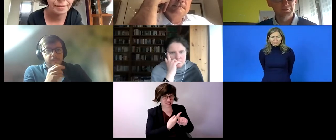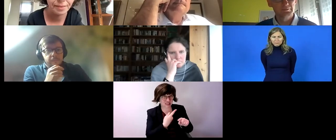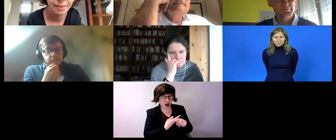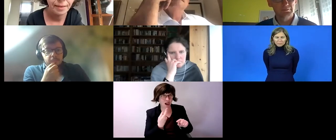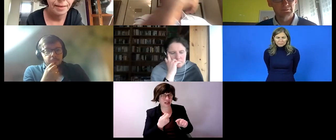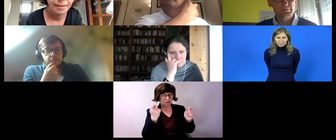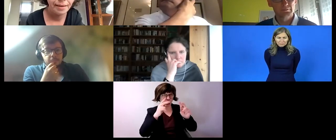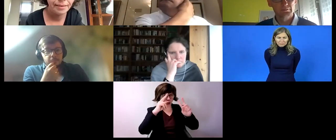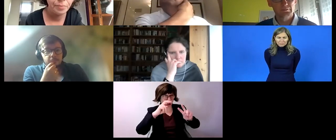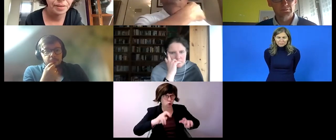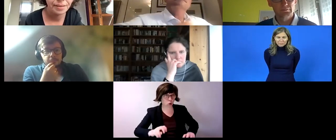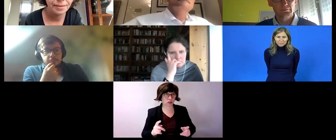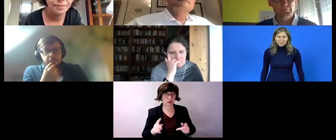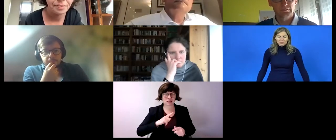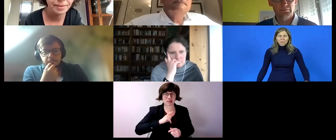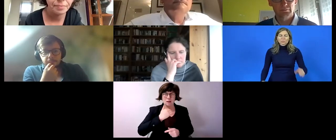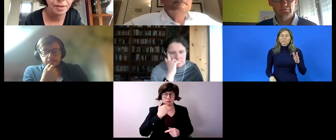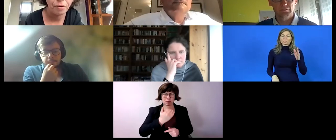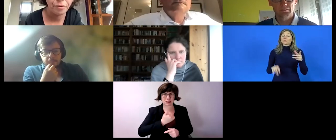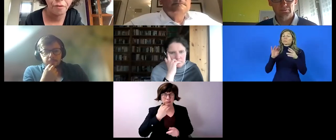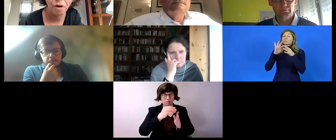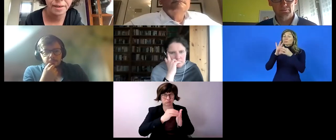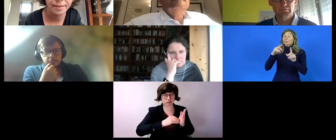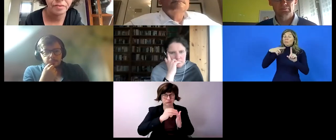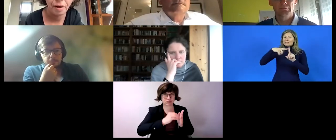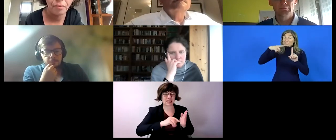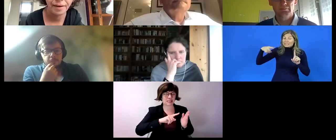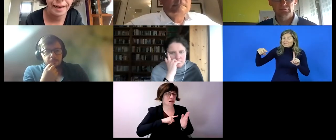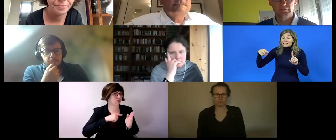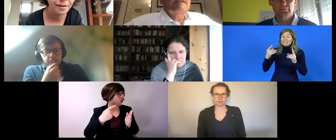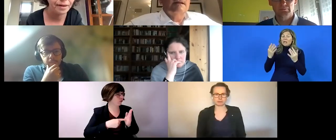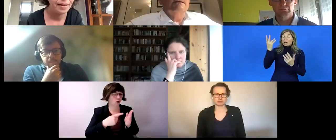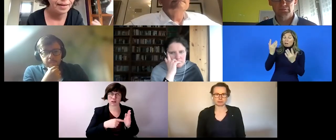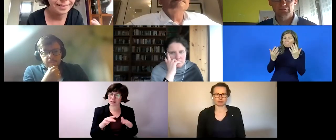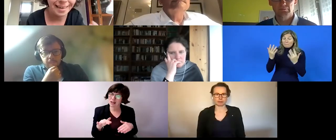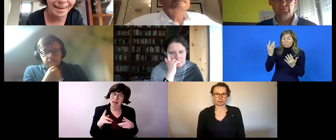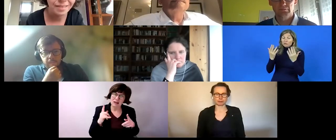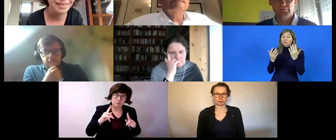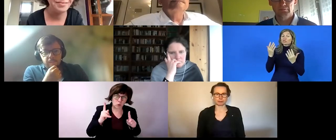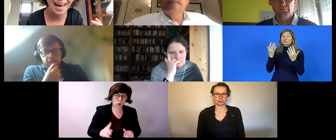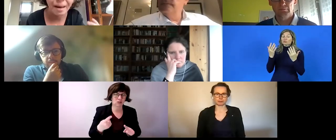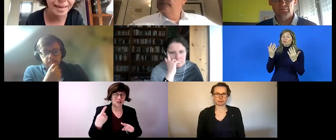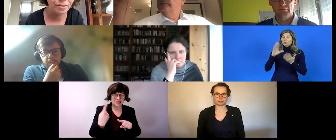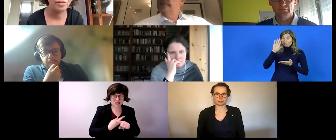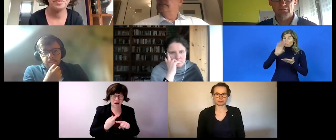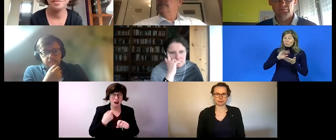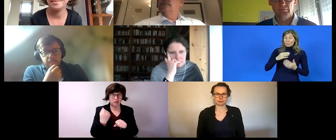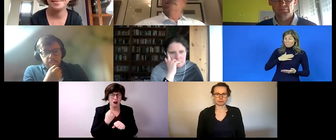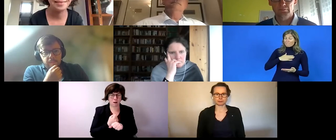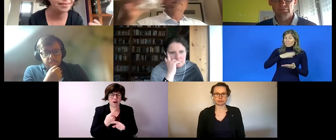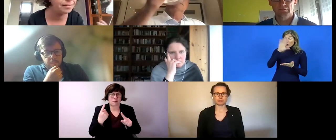statistics statistics numbers studies in my report i also asked